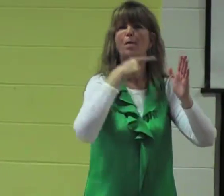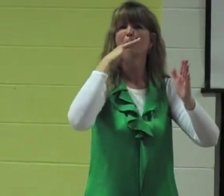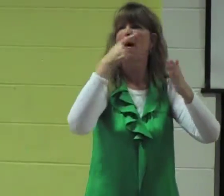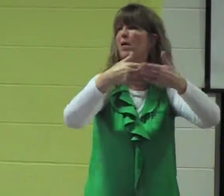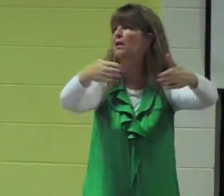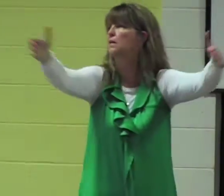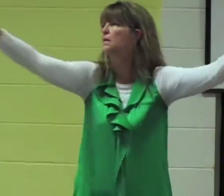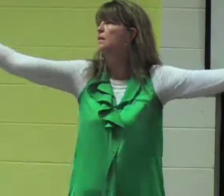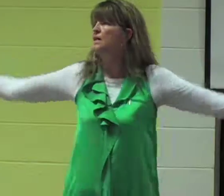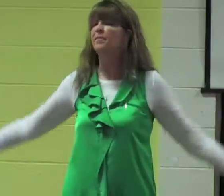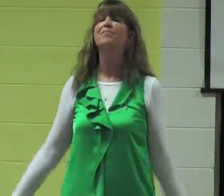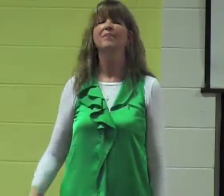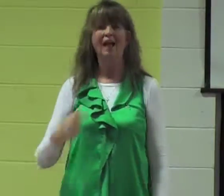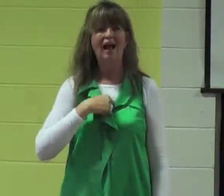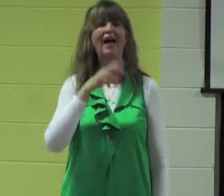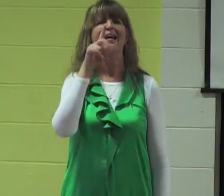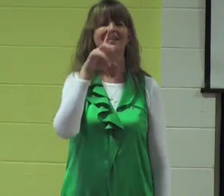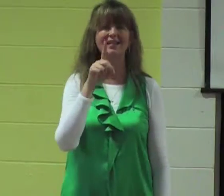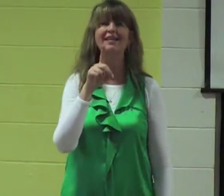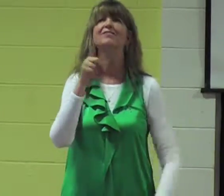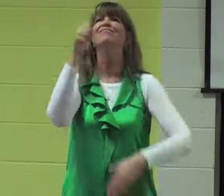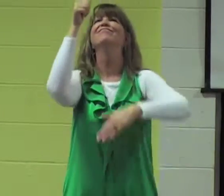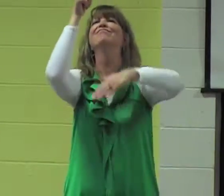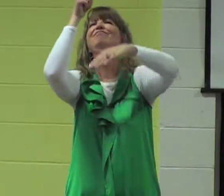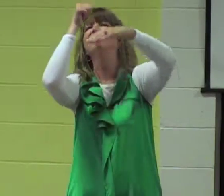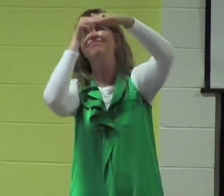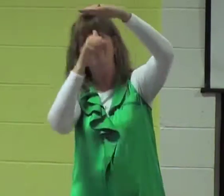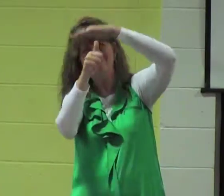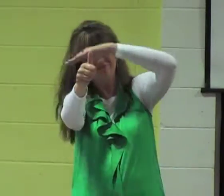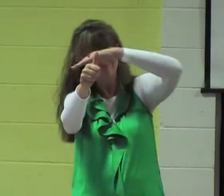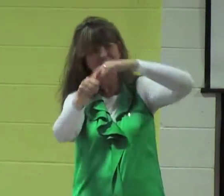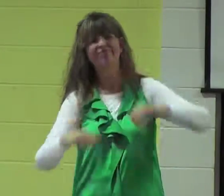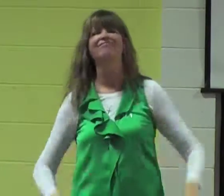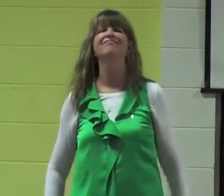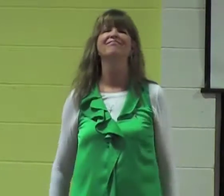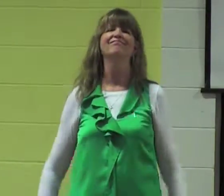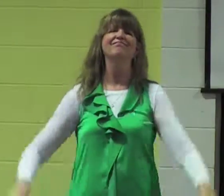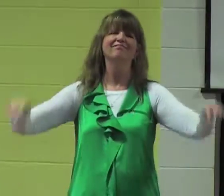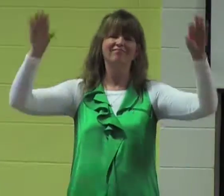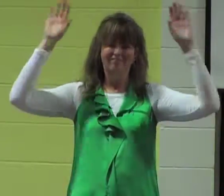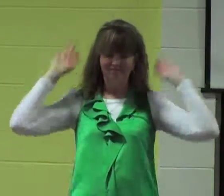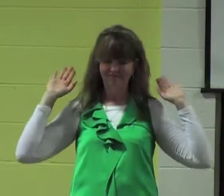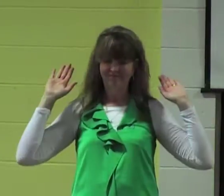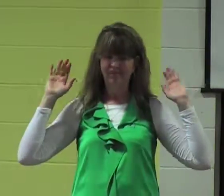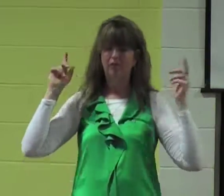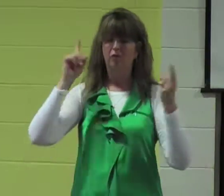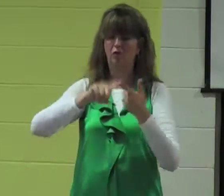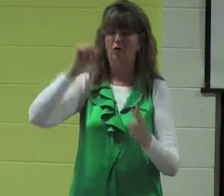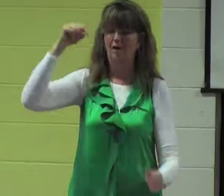to show the public that I have submitted to the state